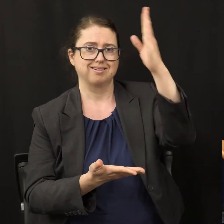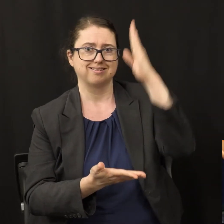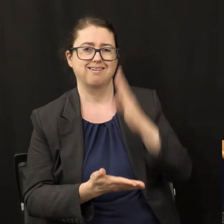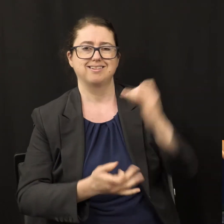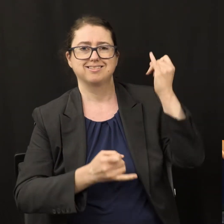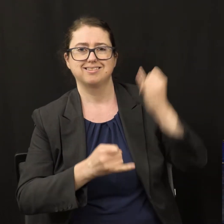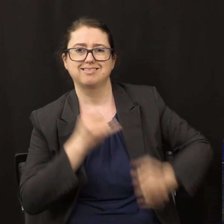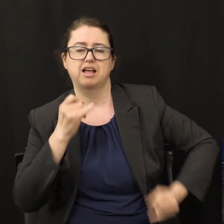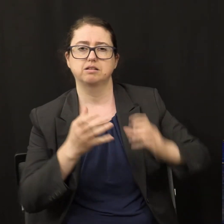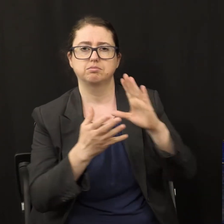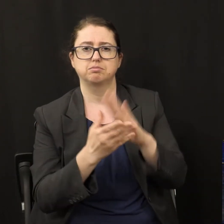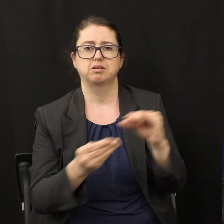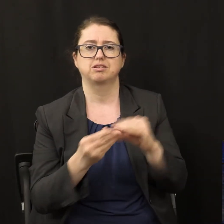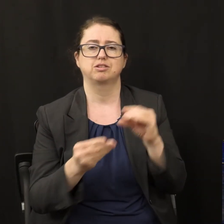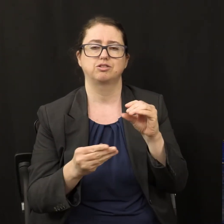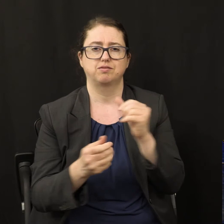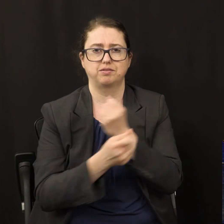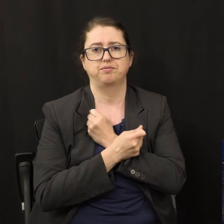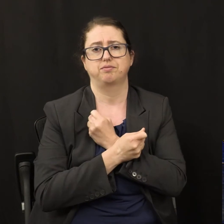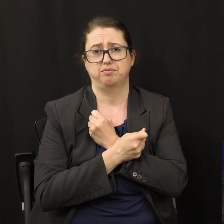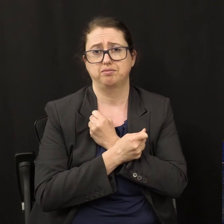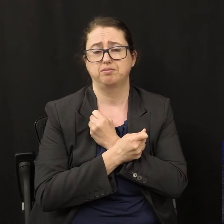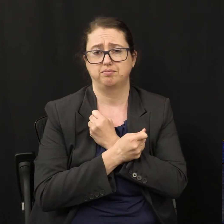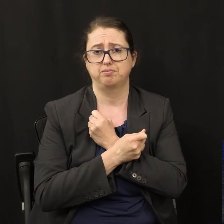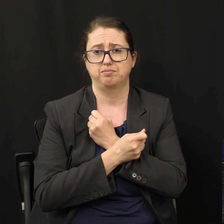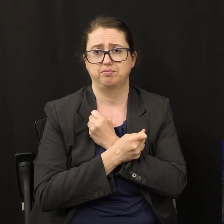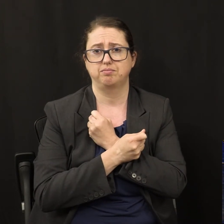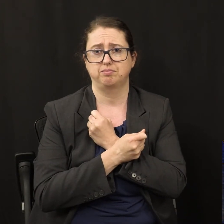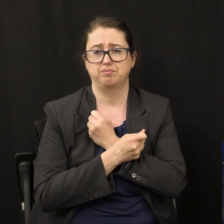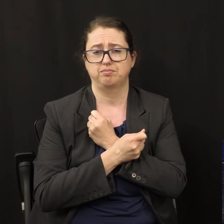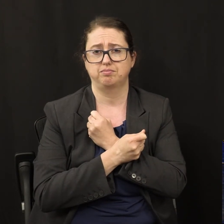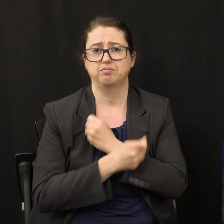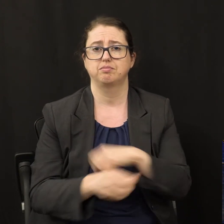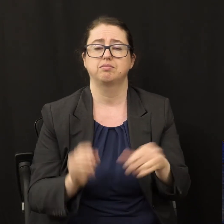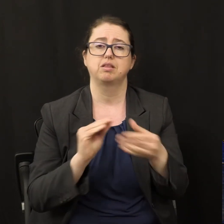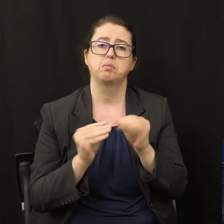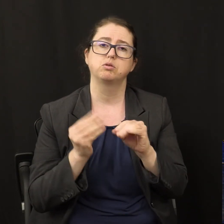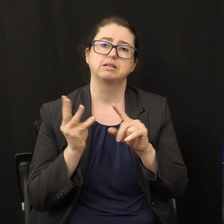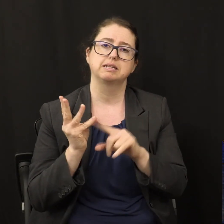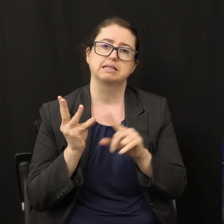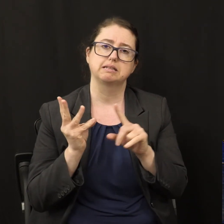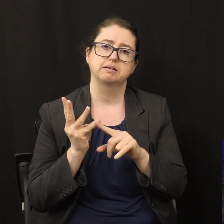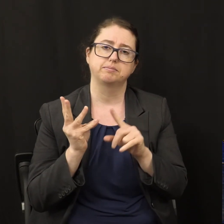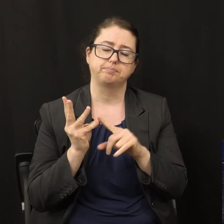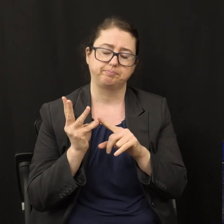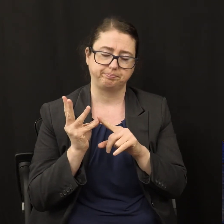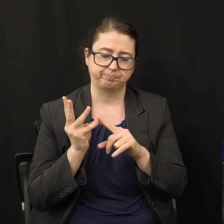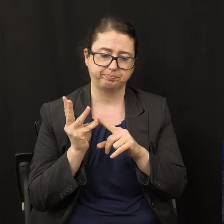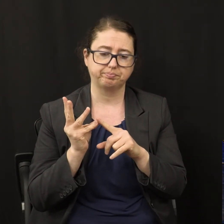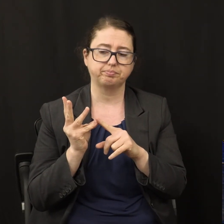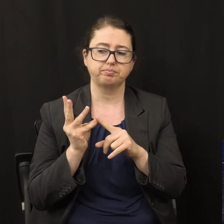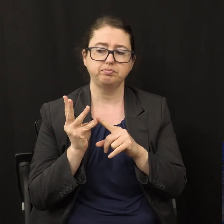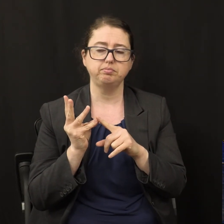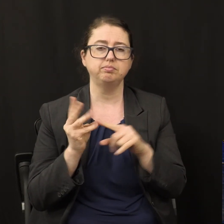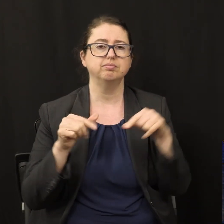love. Amazing facts number six. These messages must be proclaimed